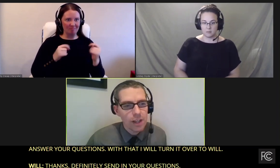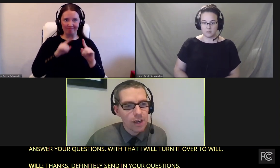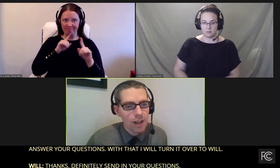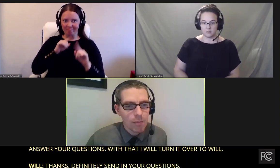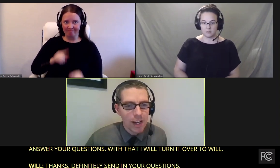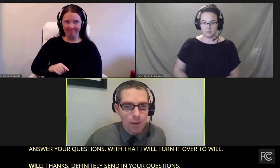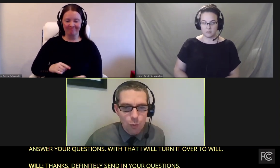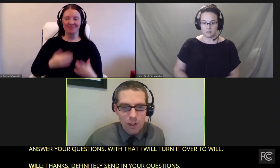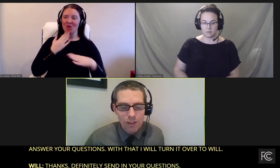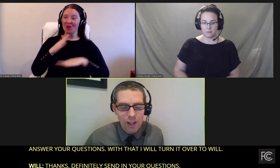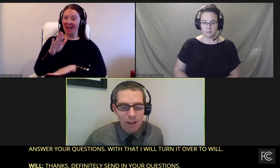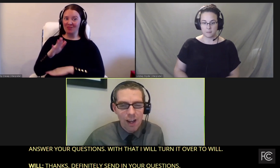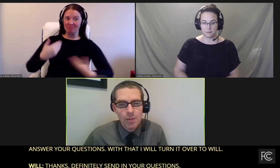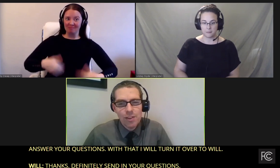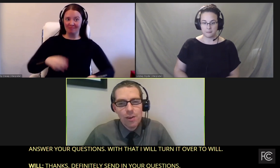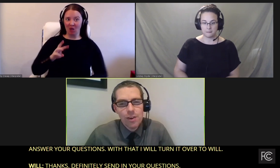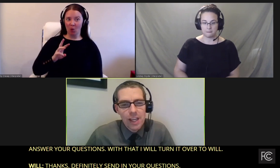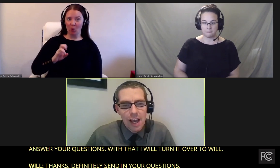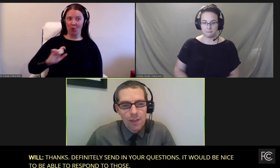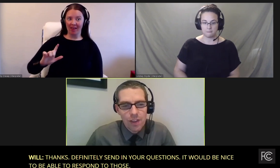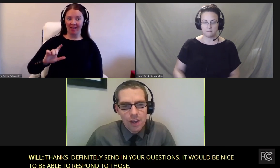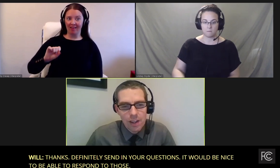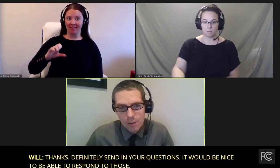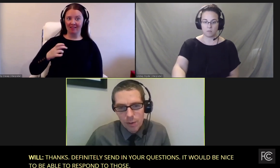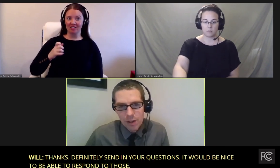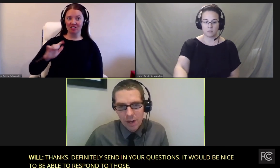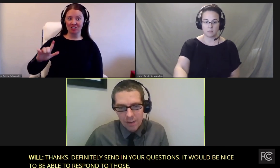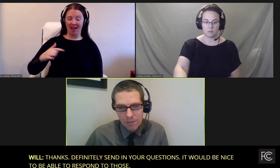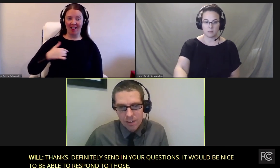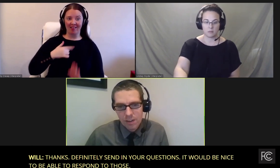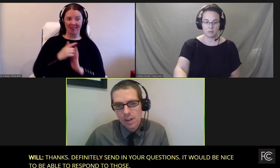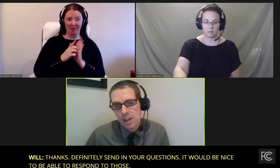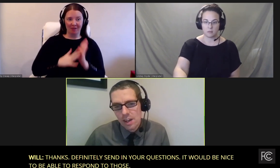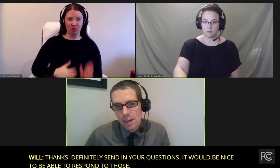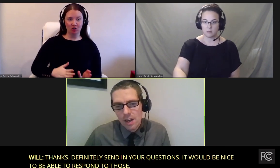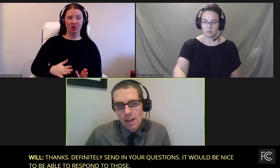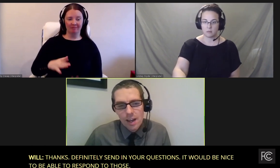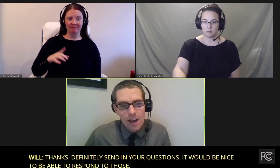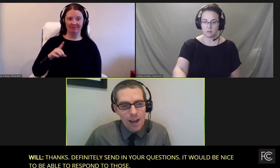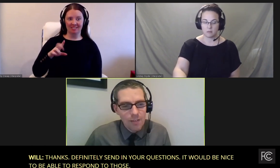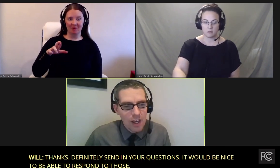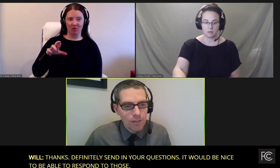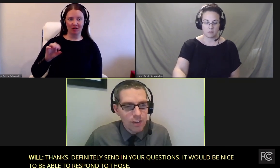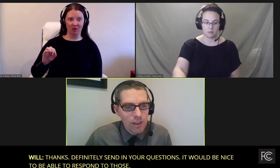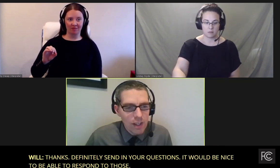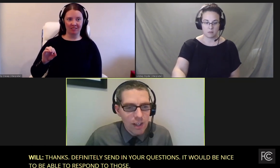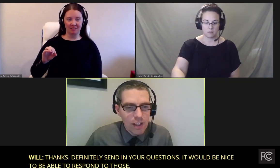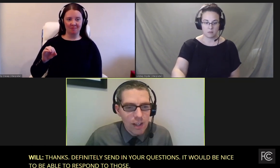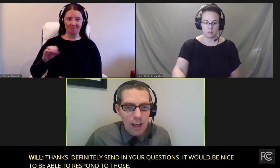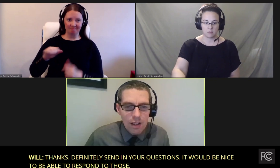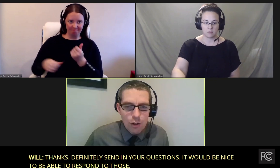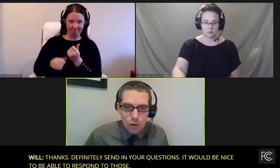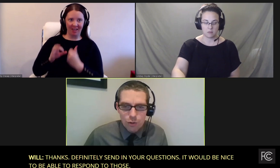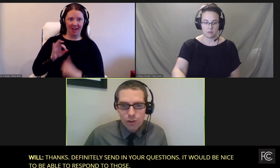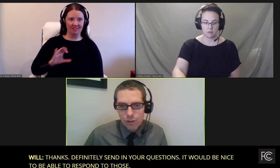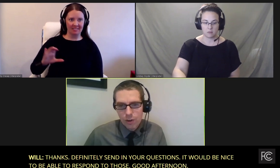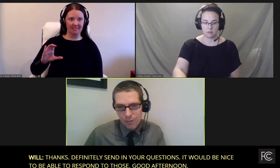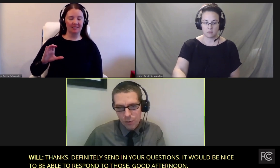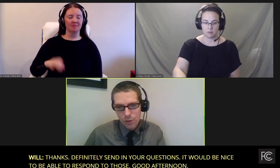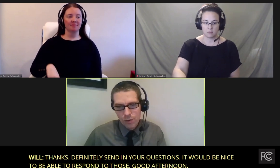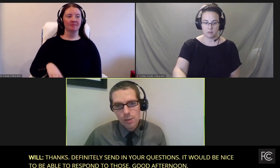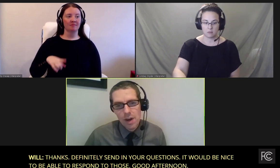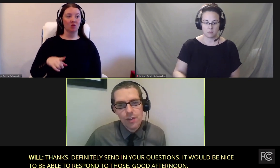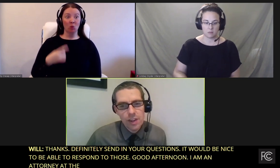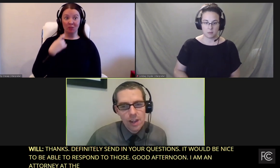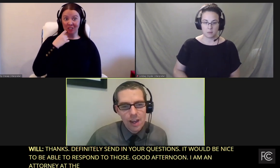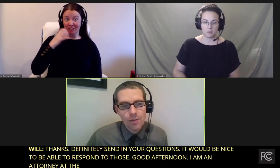afternoon, everybody. My name is Will Schell. I'm an attorney at the Disability Rights Office at the FCC. And you just